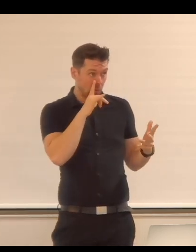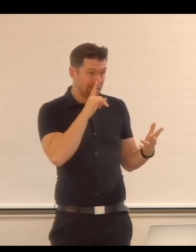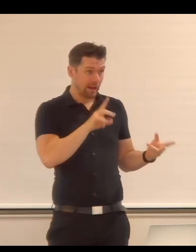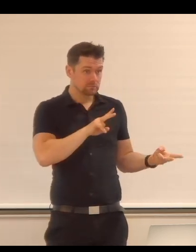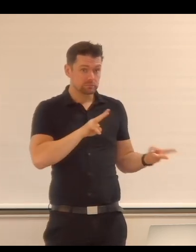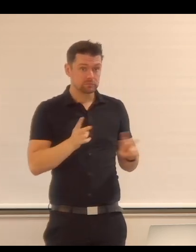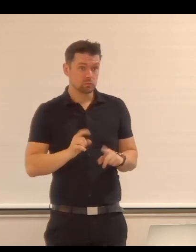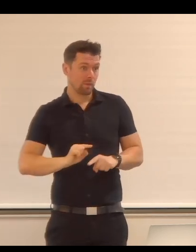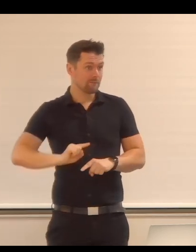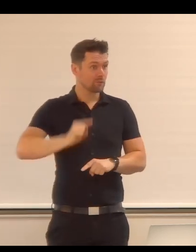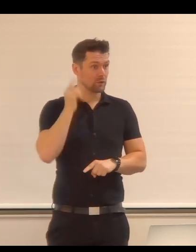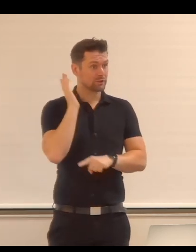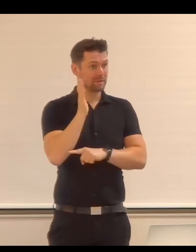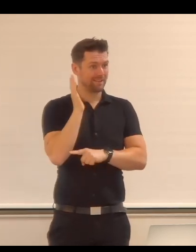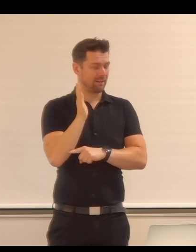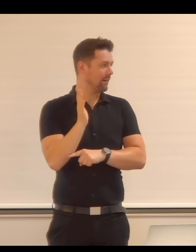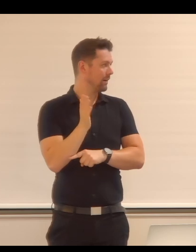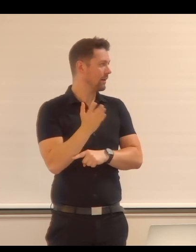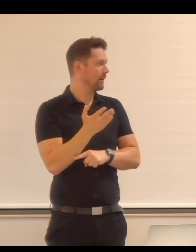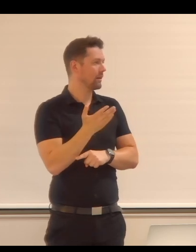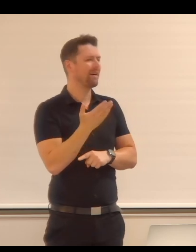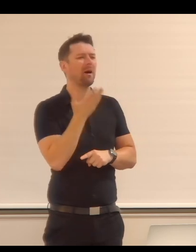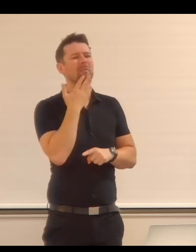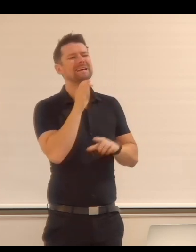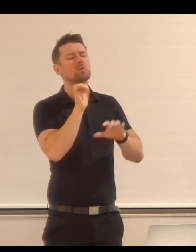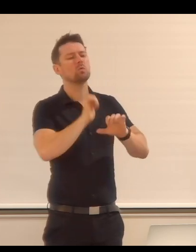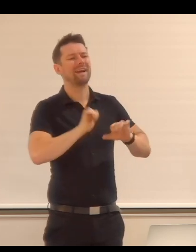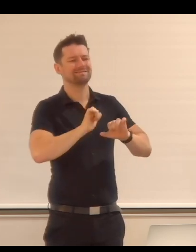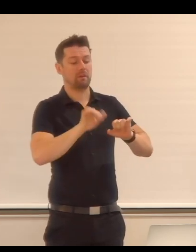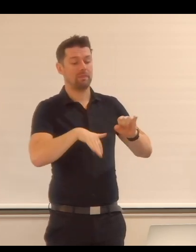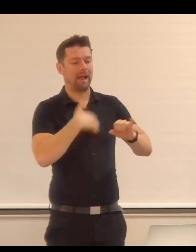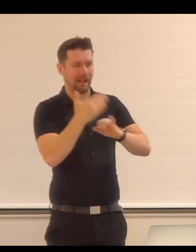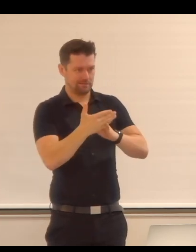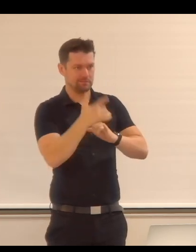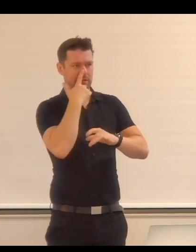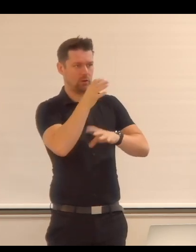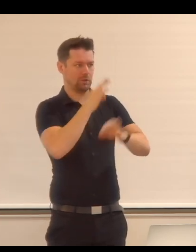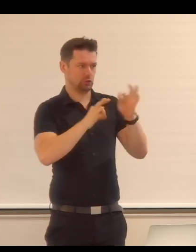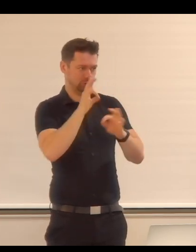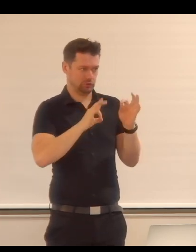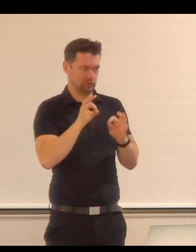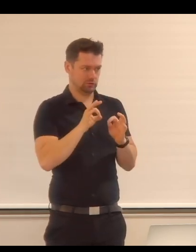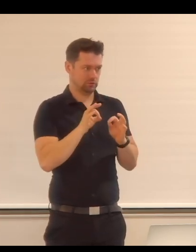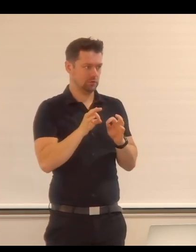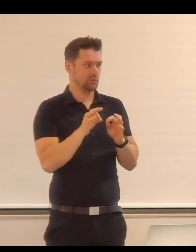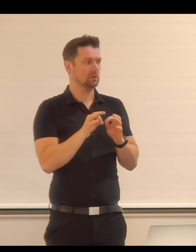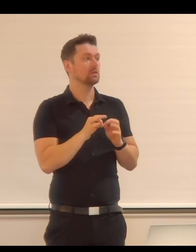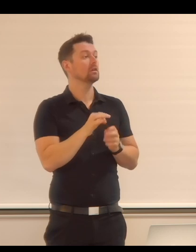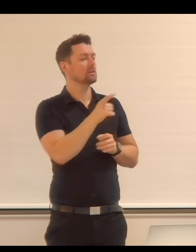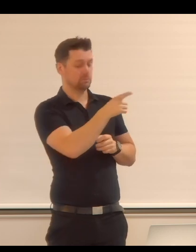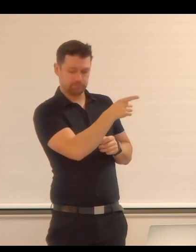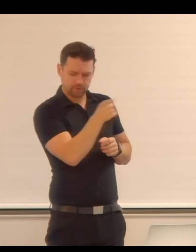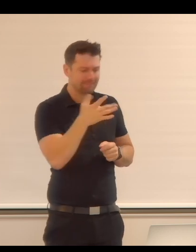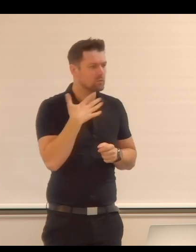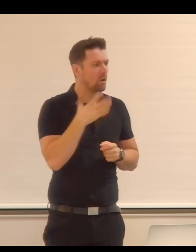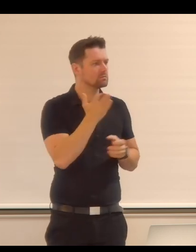first speaker and please wait for the end of the sessions for questions and don't hesitate to mingle, to join the WhatsApp group. you can see